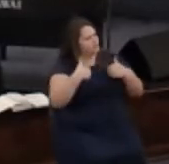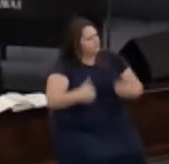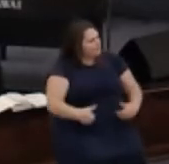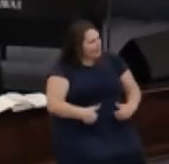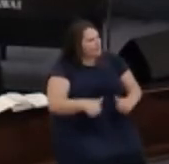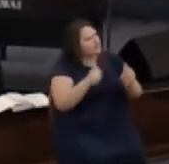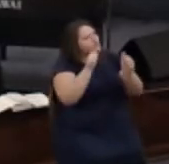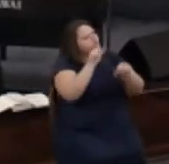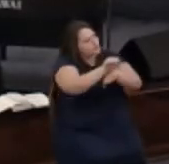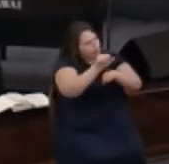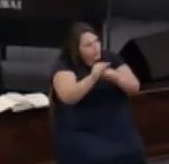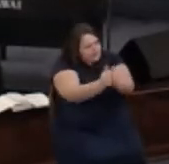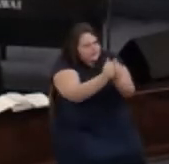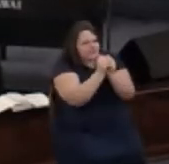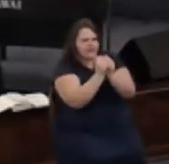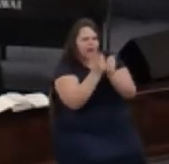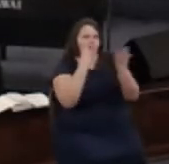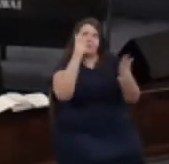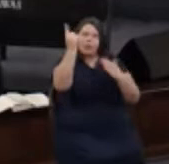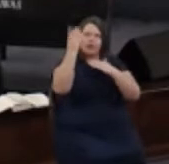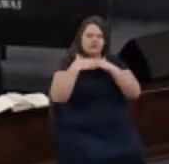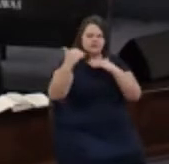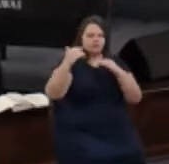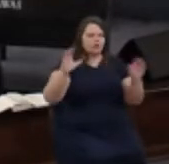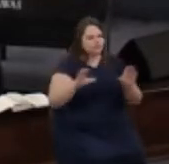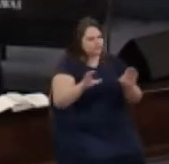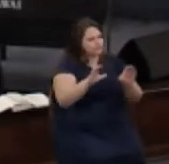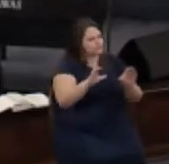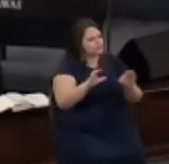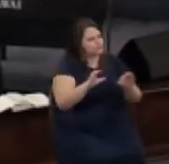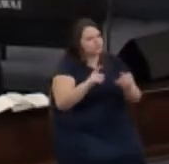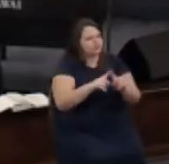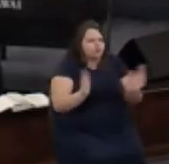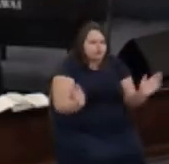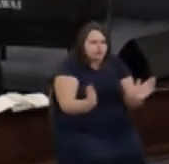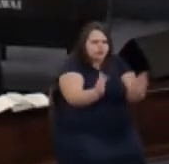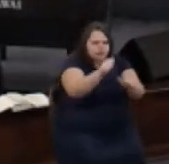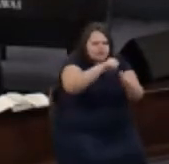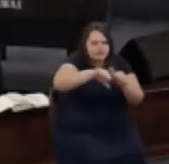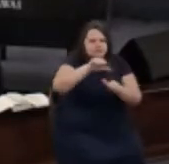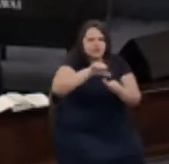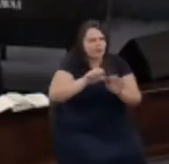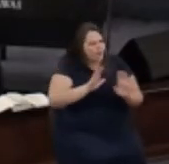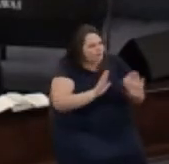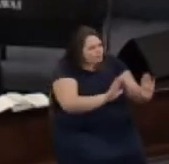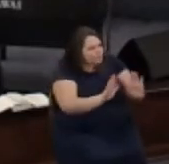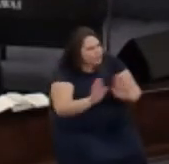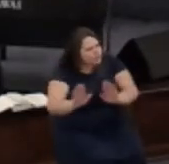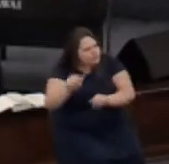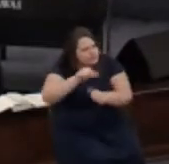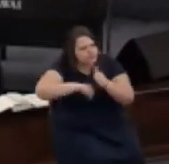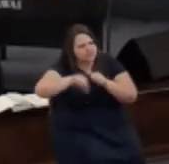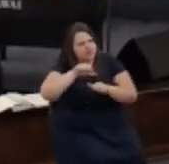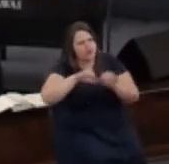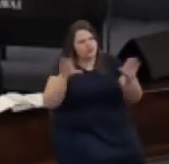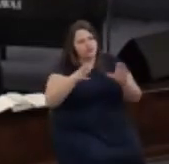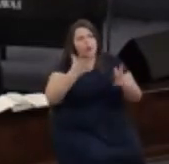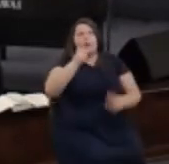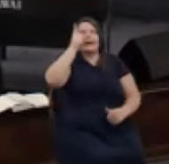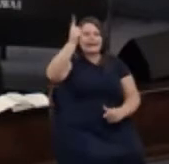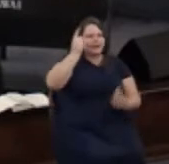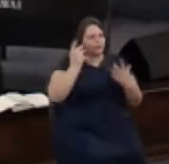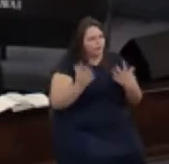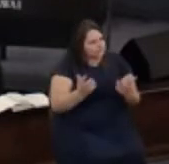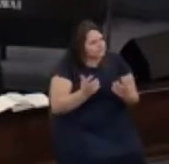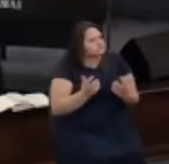work together for what God's called us all to do to encourage one another to push each other to do what God wants